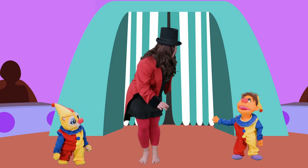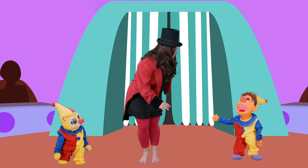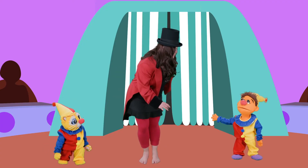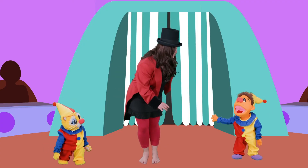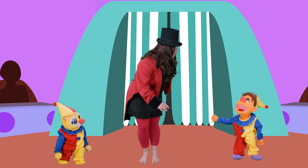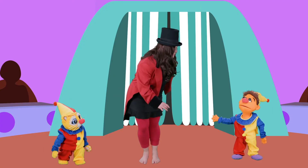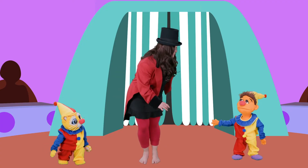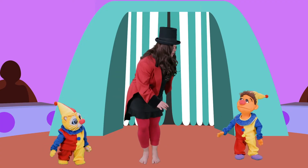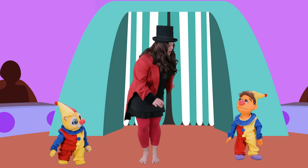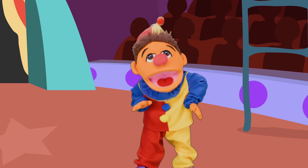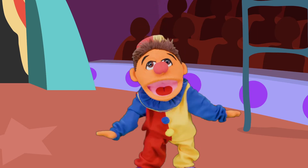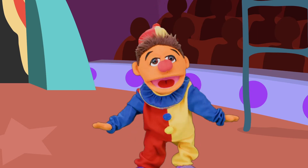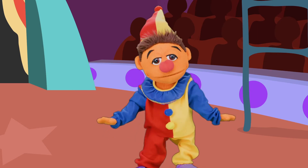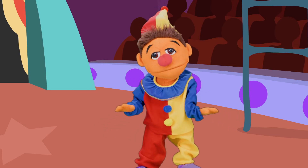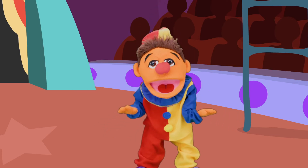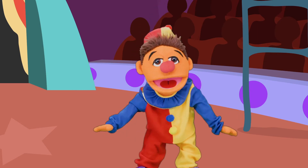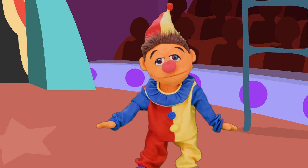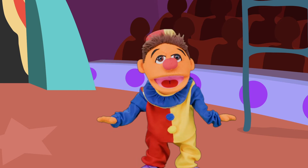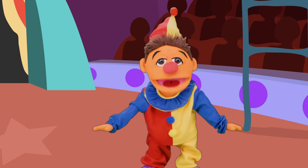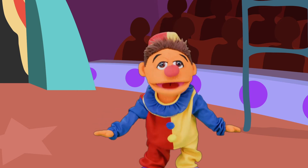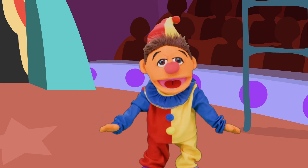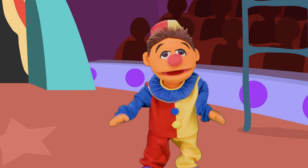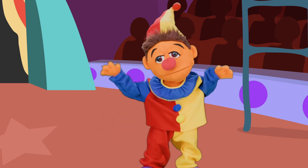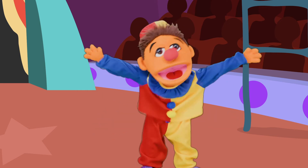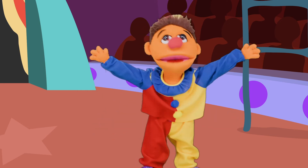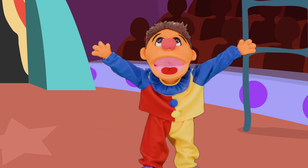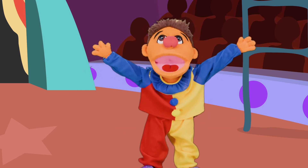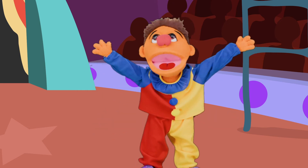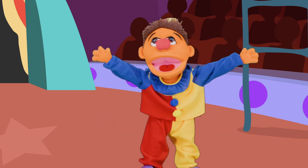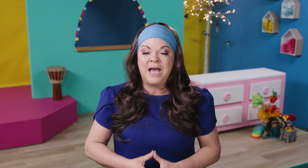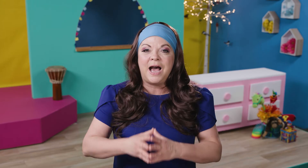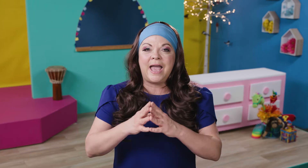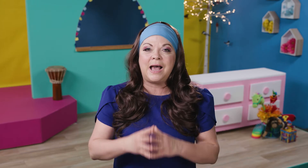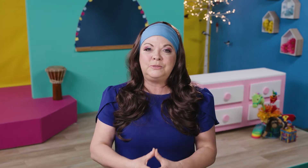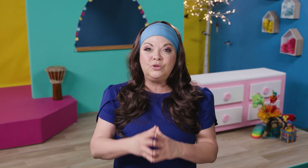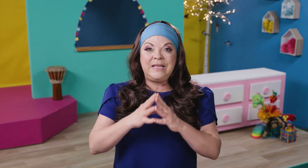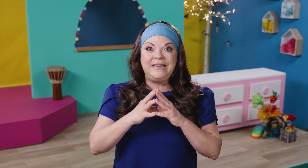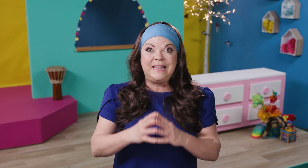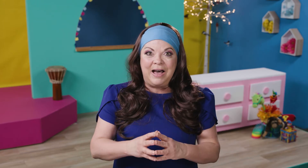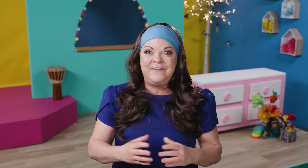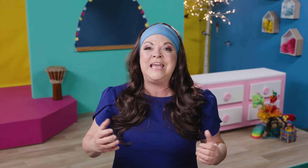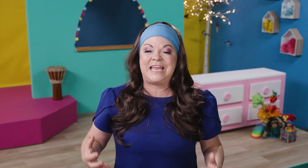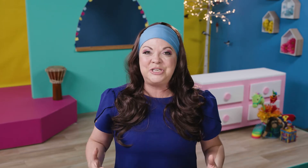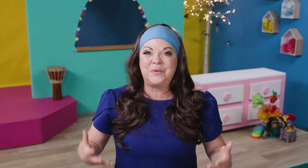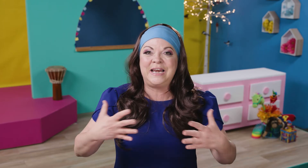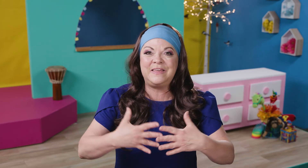expand the theme of circus are many. And as everybody knows, I absolutely love integrating the